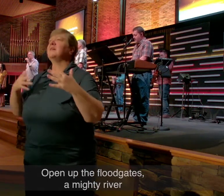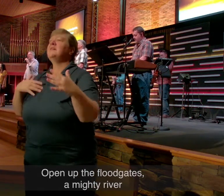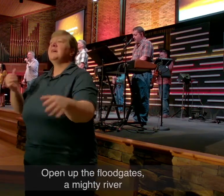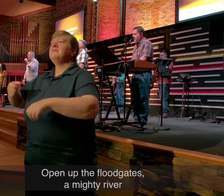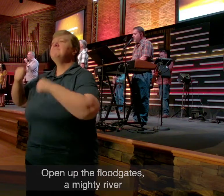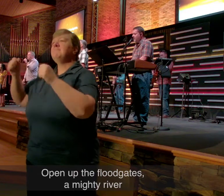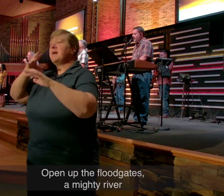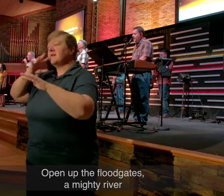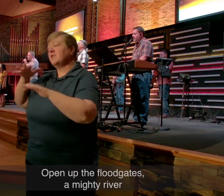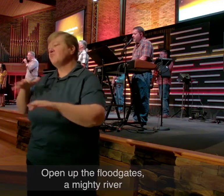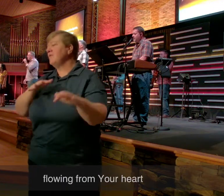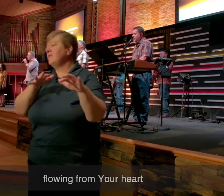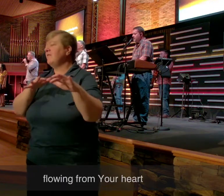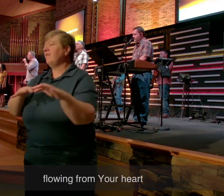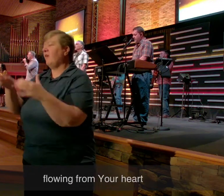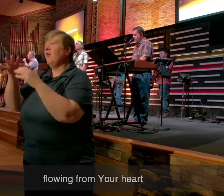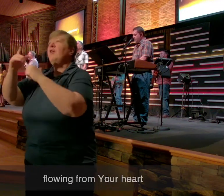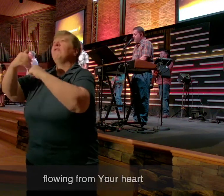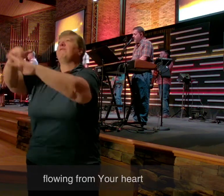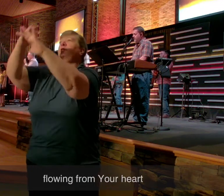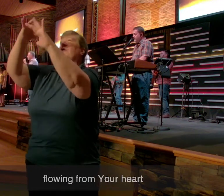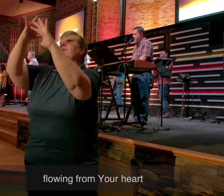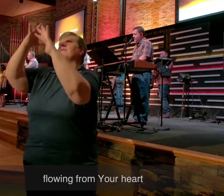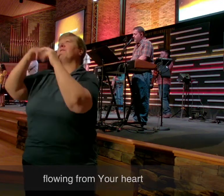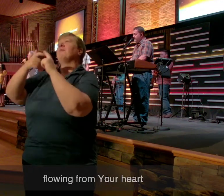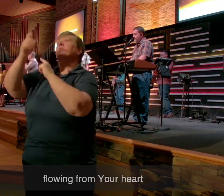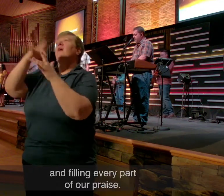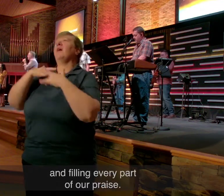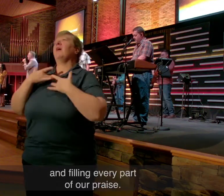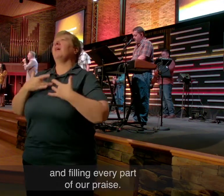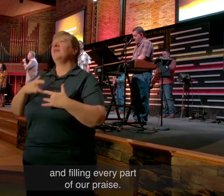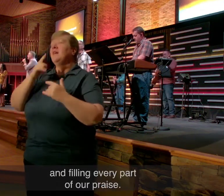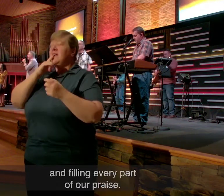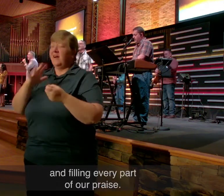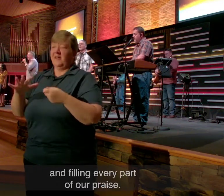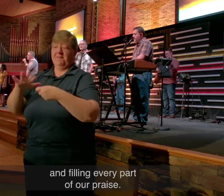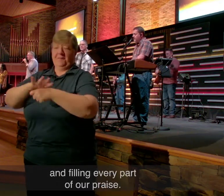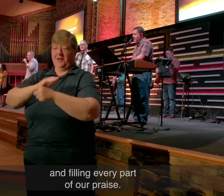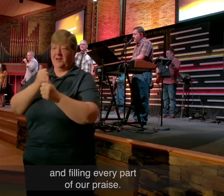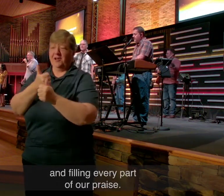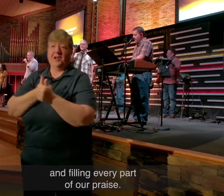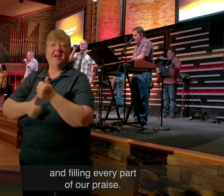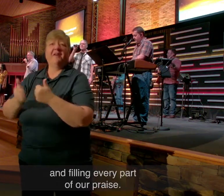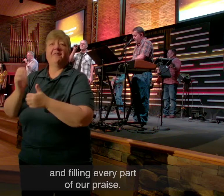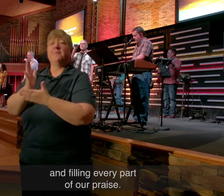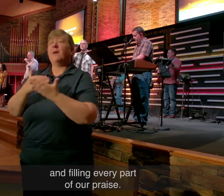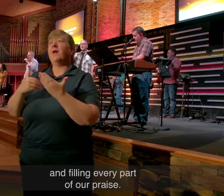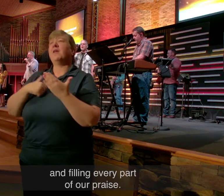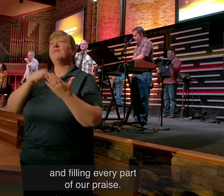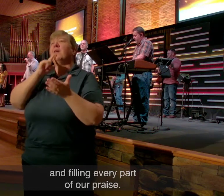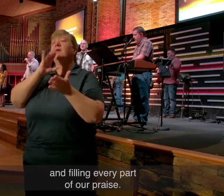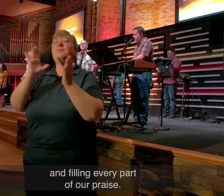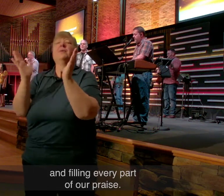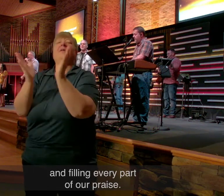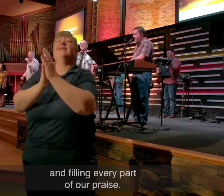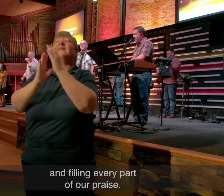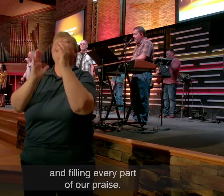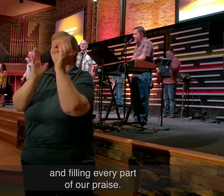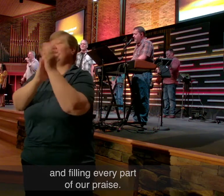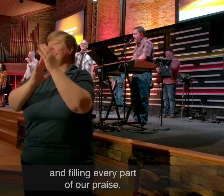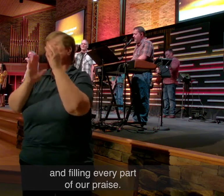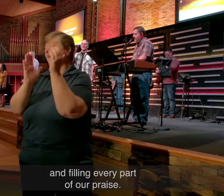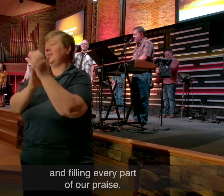A mighty river. Flowing from your heart. And filling every part of our praise.